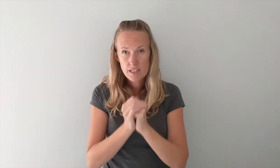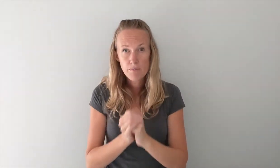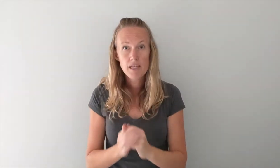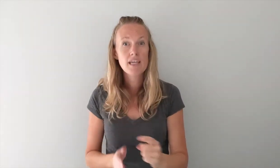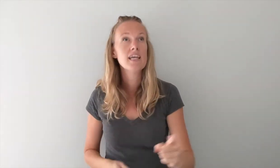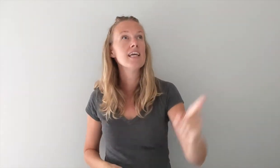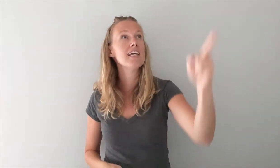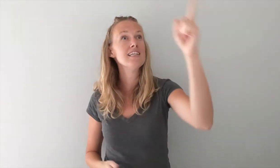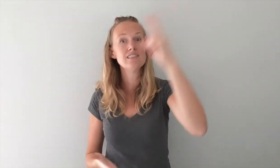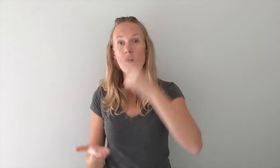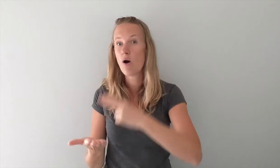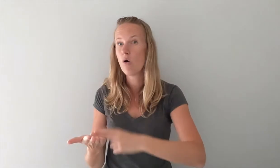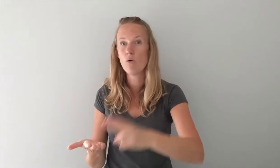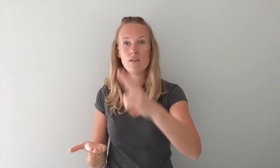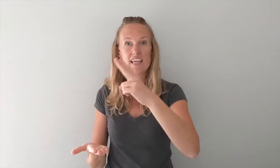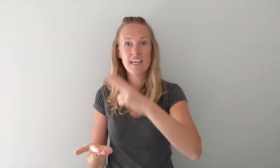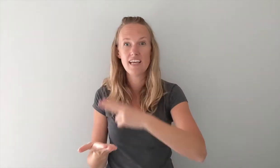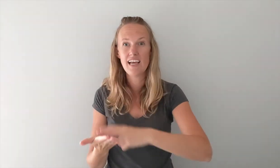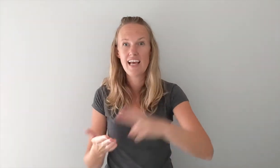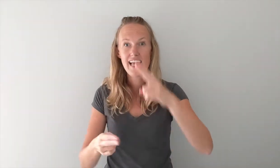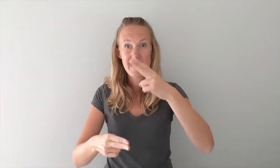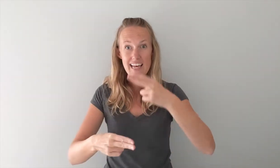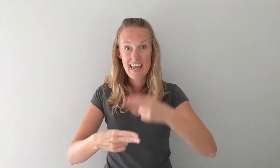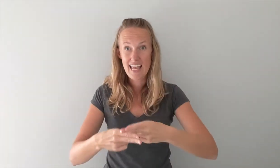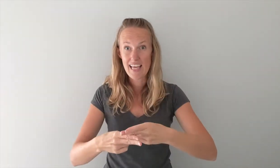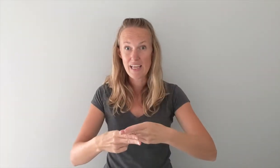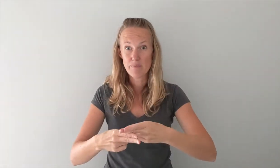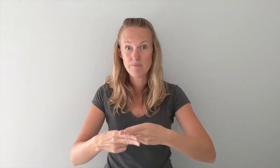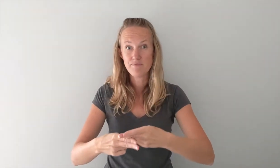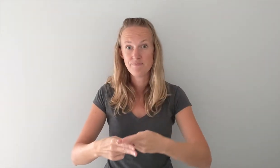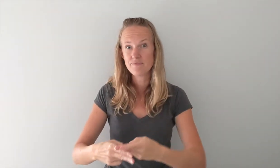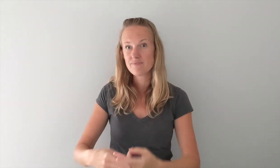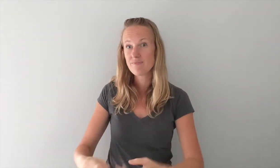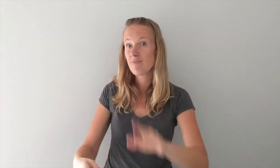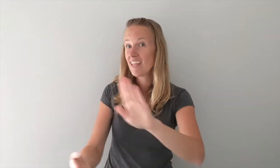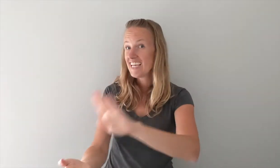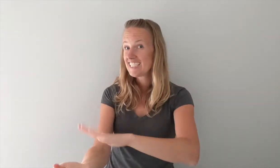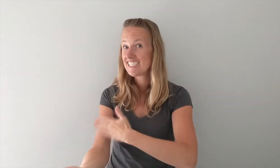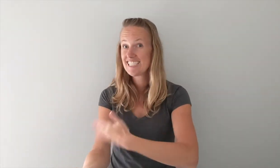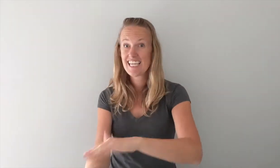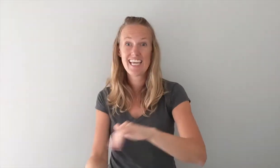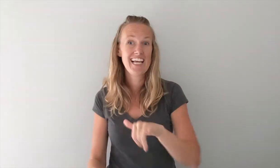his holy name okay